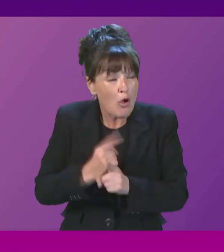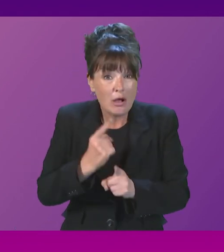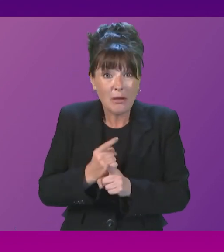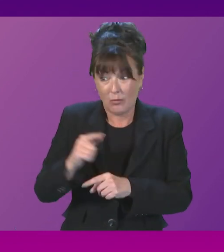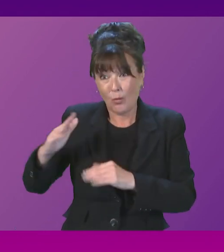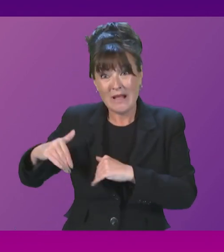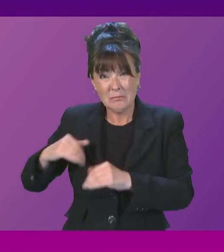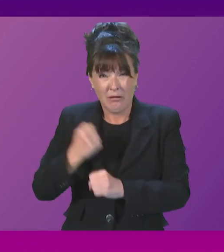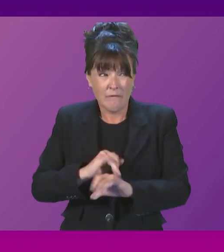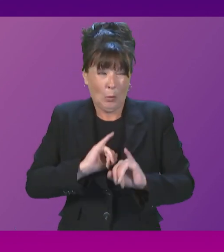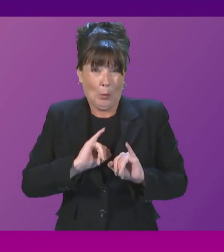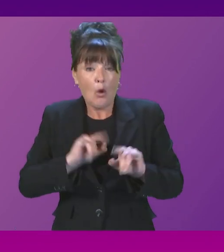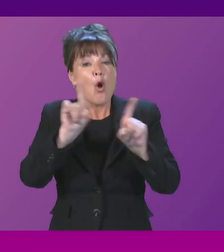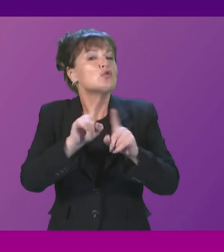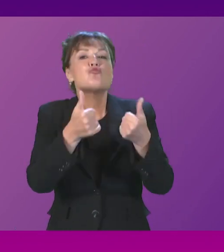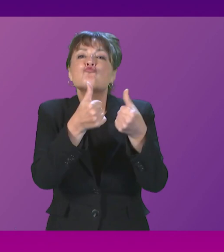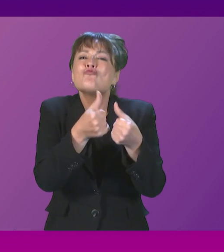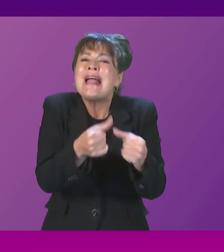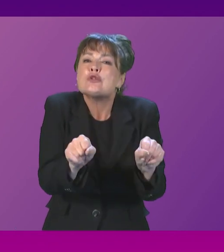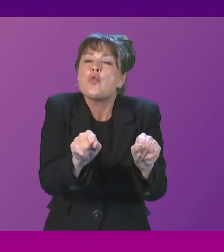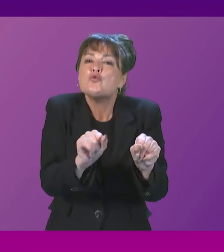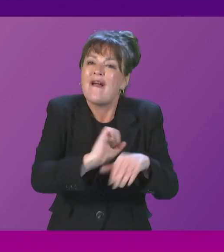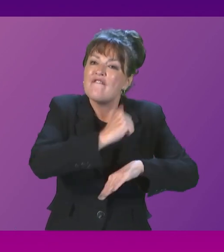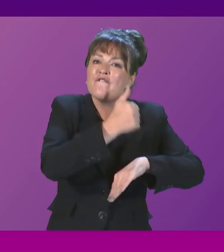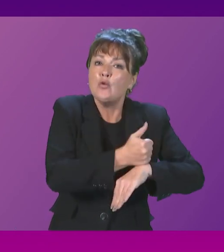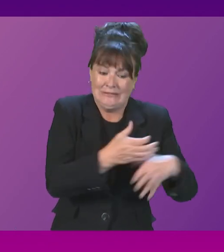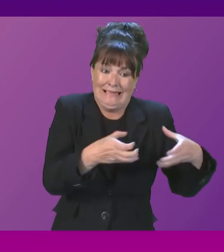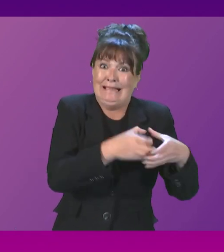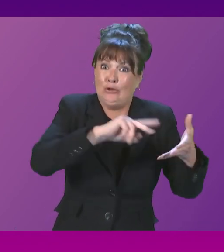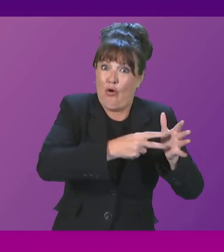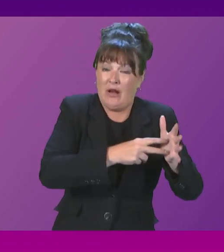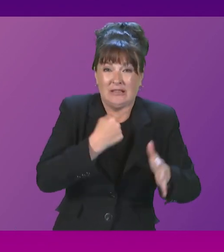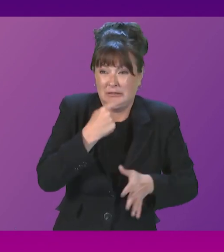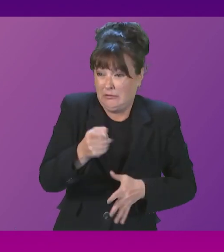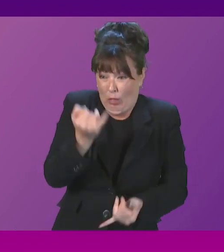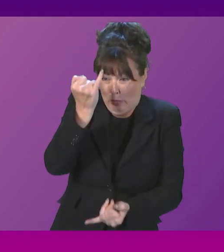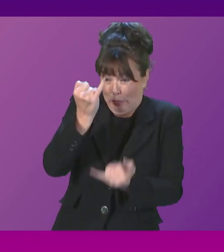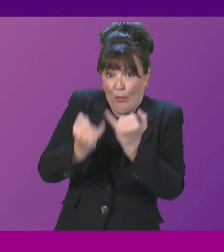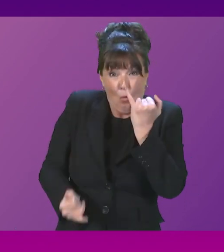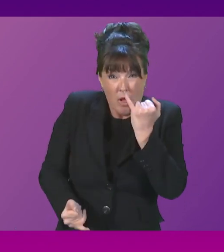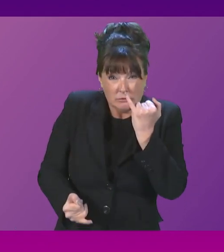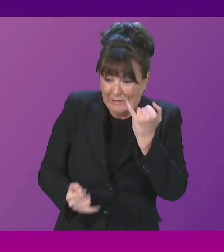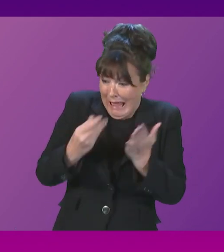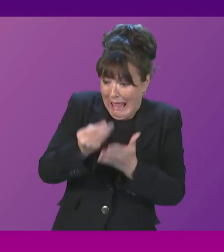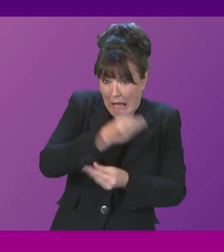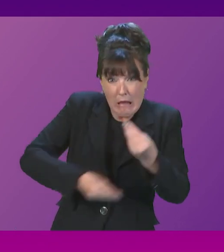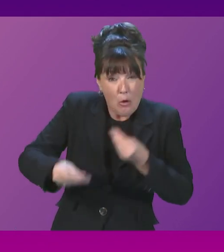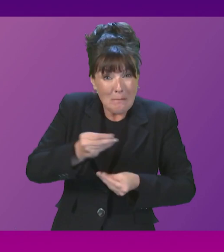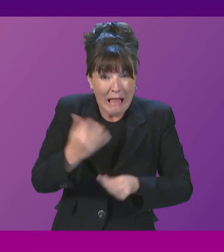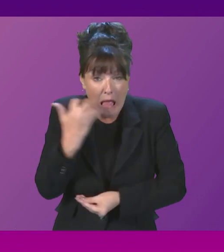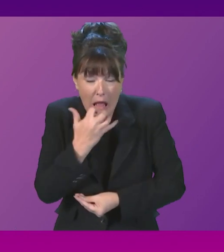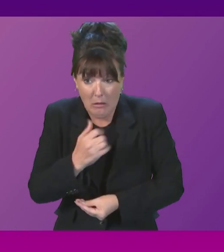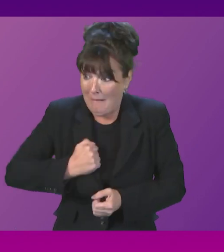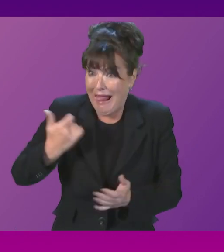as damning. You know, the Resolution Foundation, the worst unforced economic policy error of my lifetime. We see the